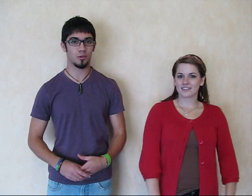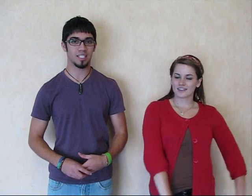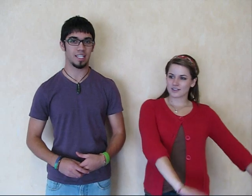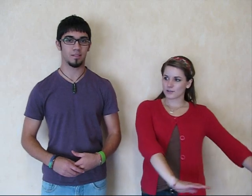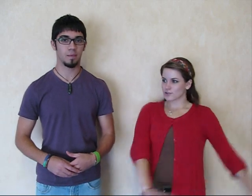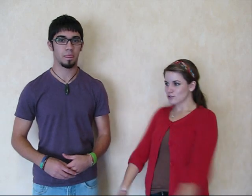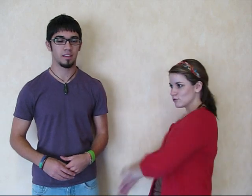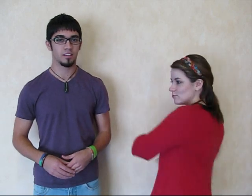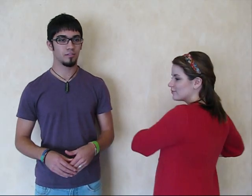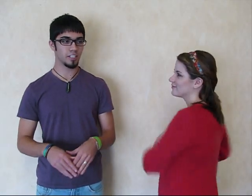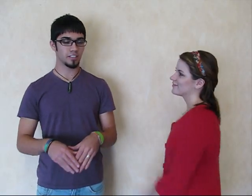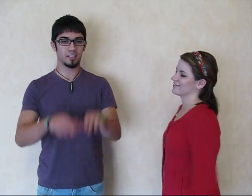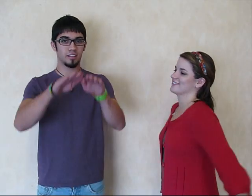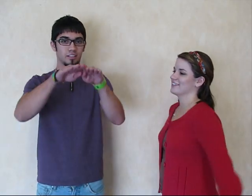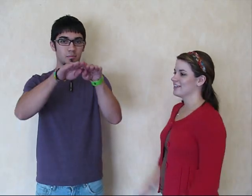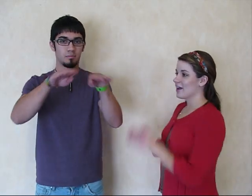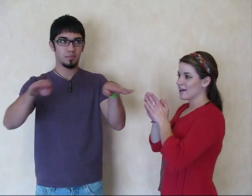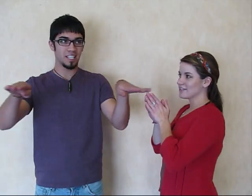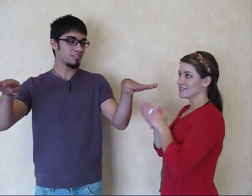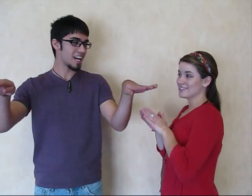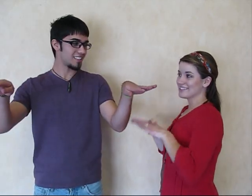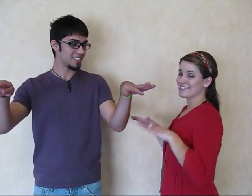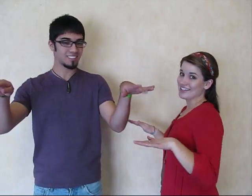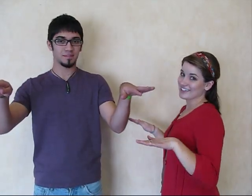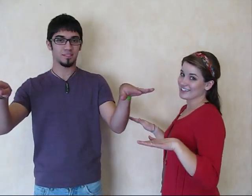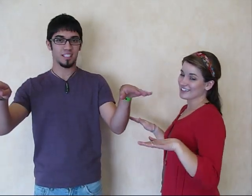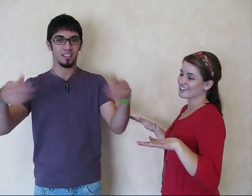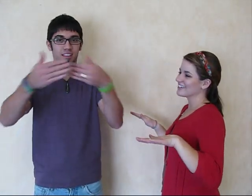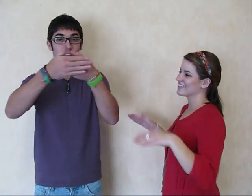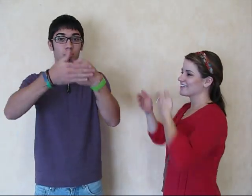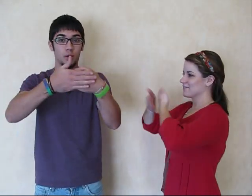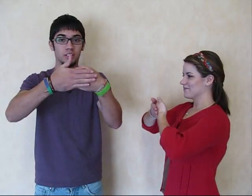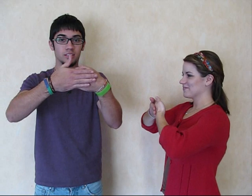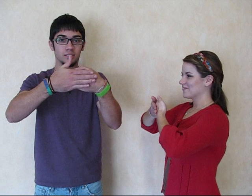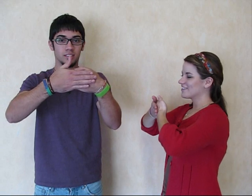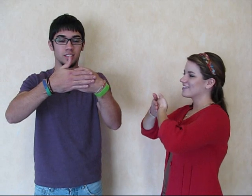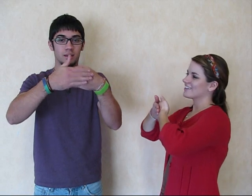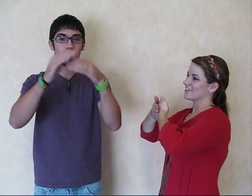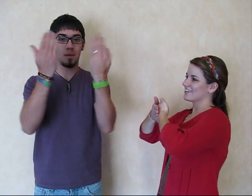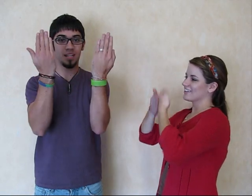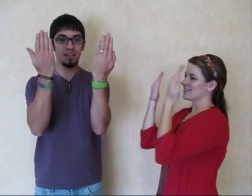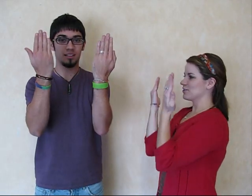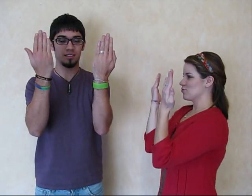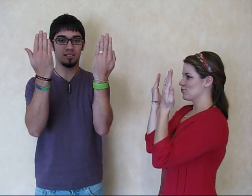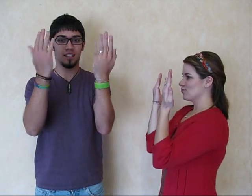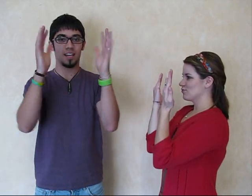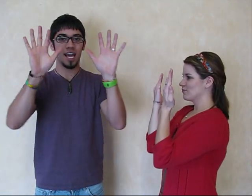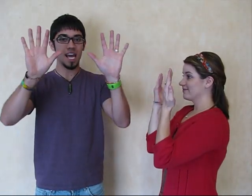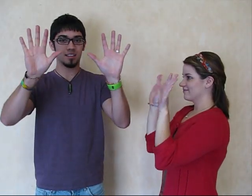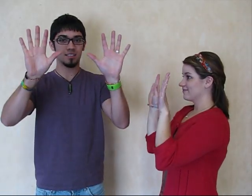we sing. First, there's a Sea of Galilee, then there's a boat, men, hands,